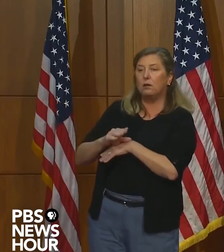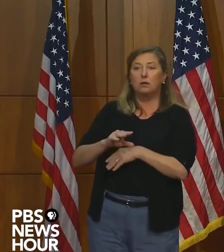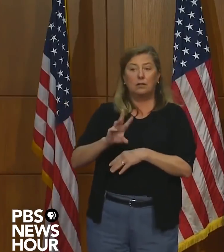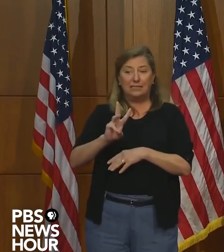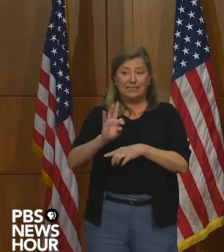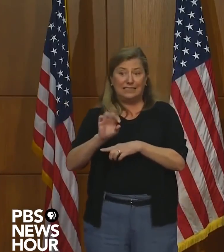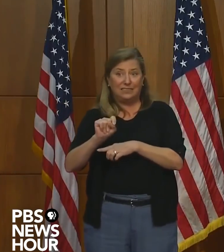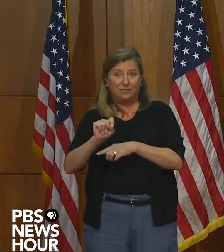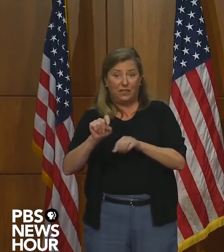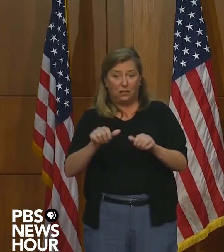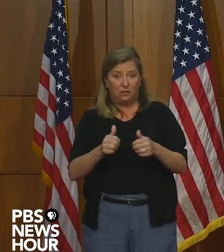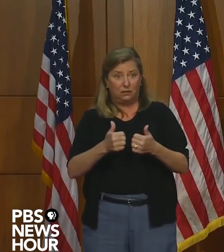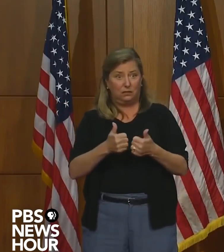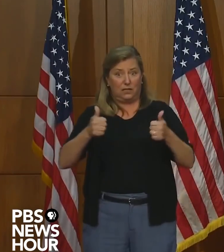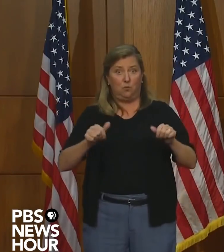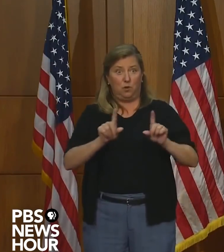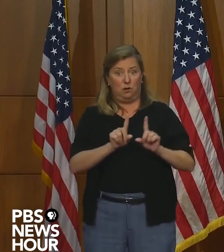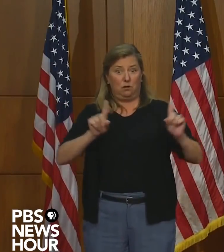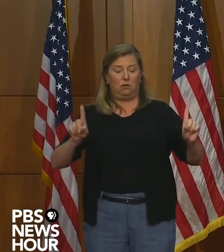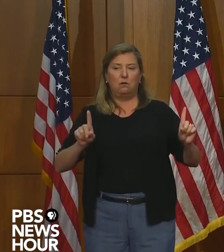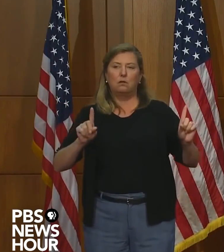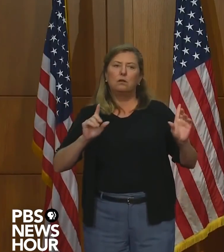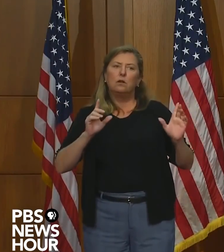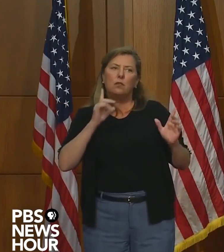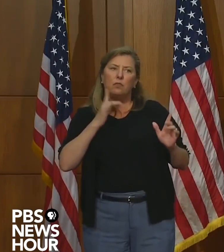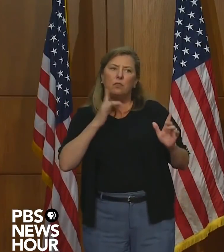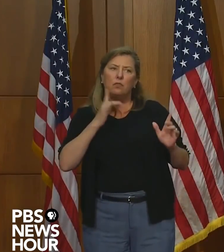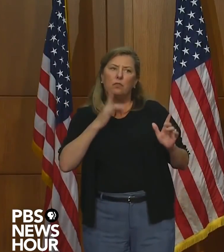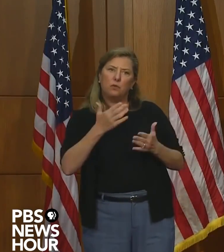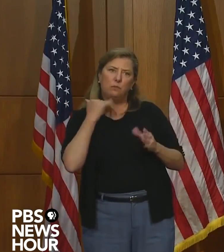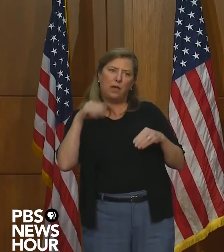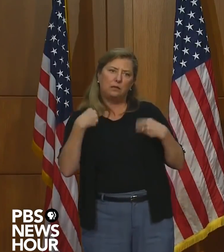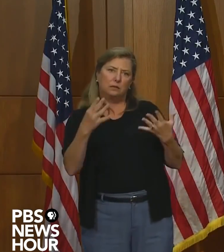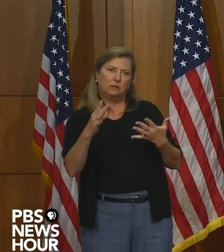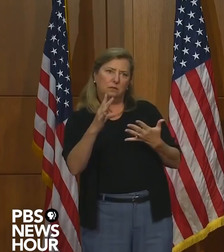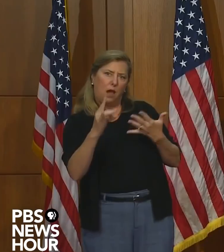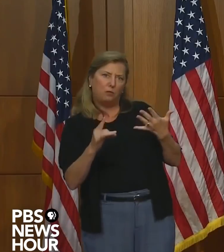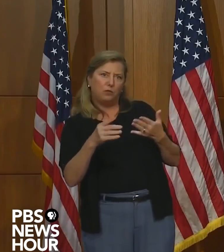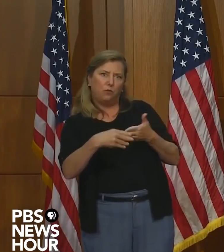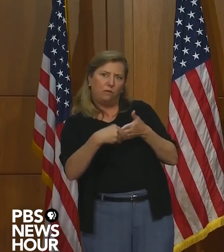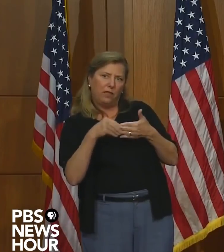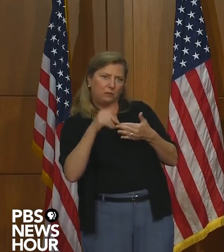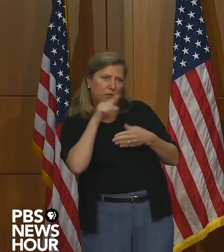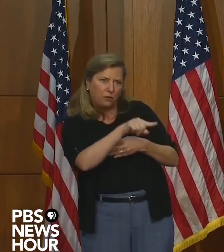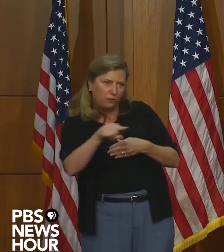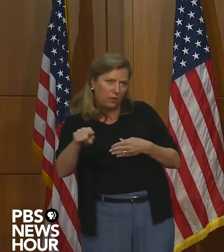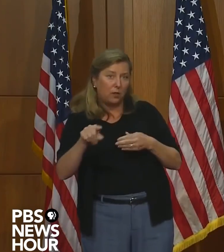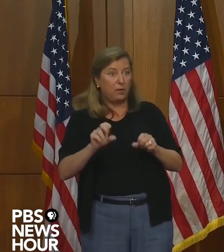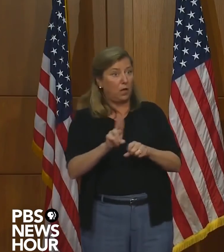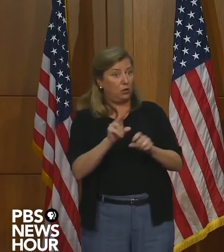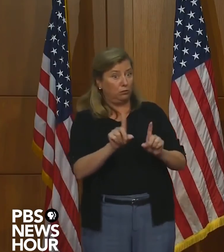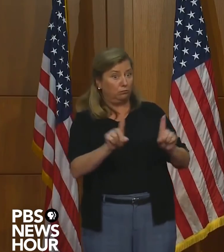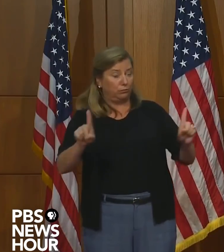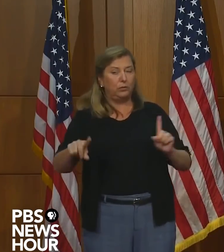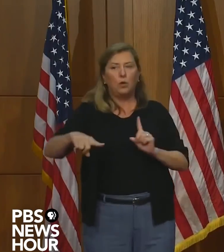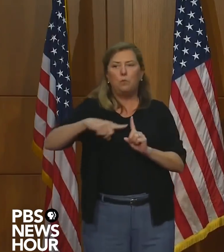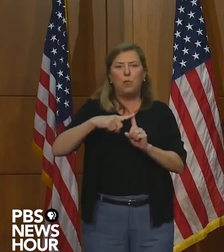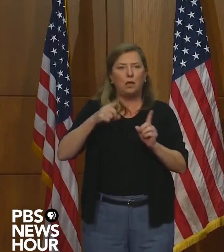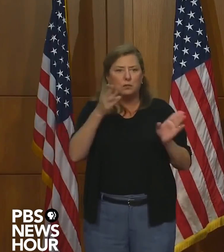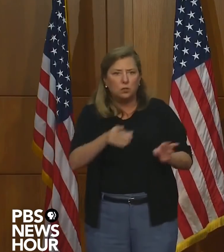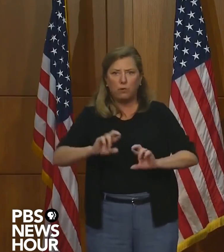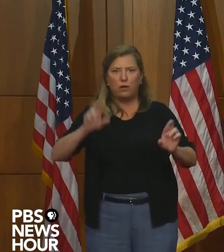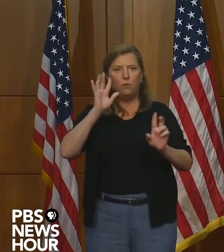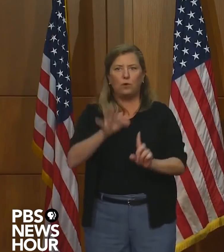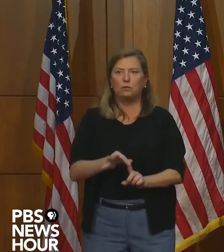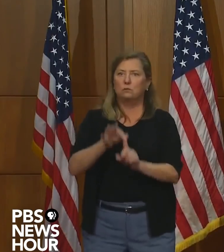most flexibility that we could to our local school divisions while giving them an opportunity, uh, to plan for unique scenarios.